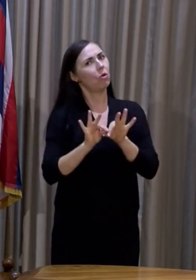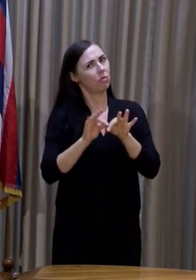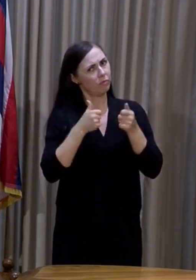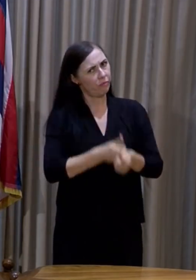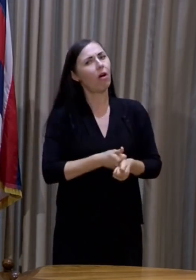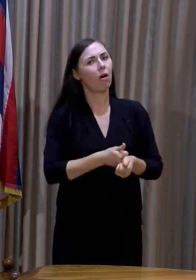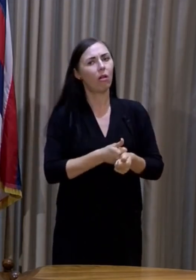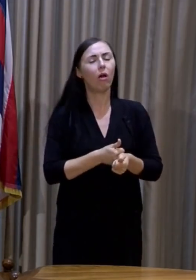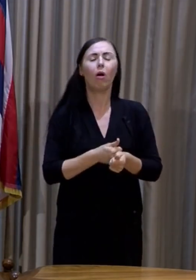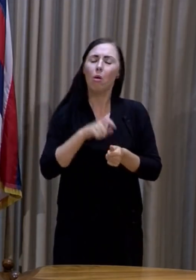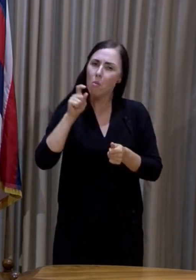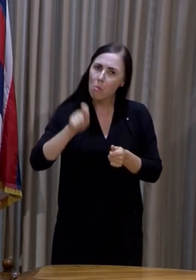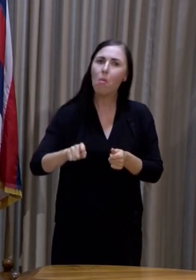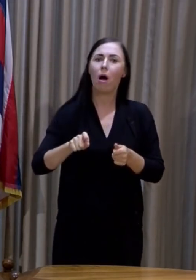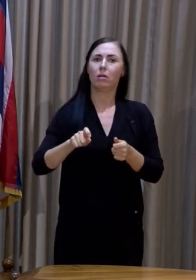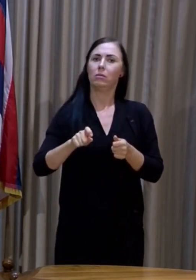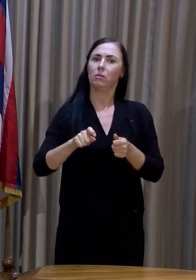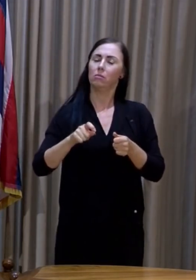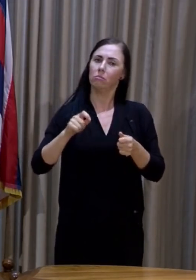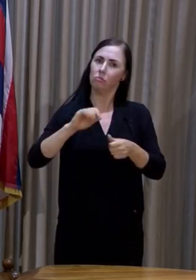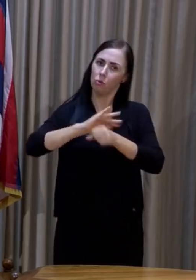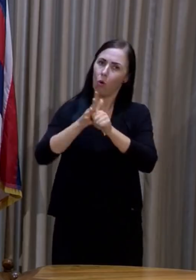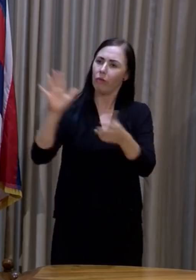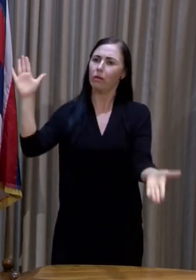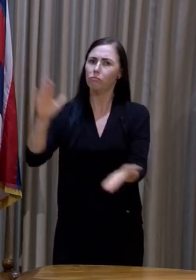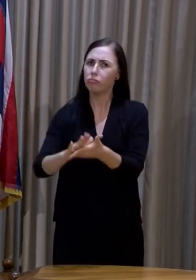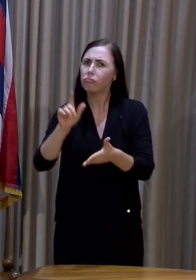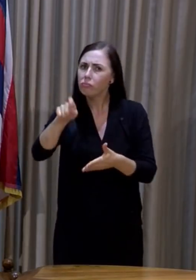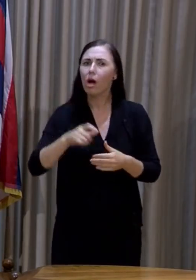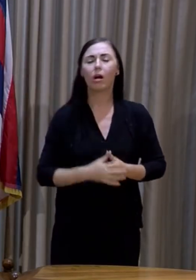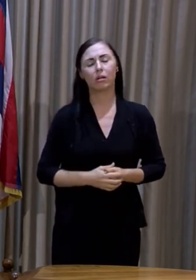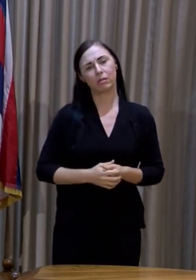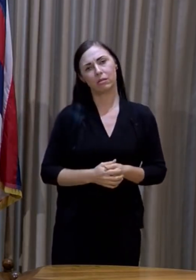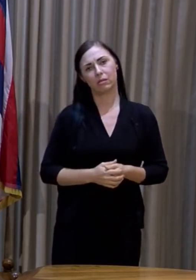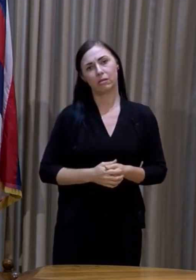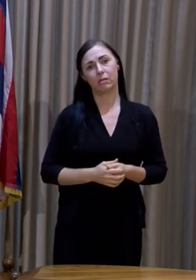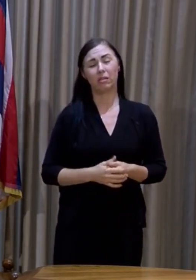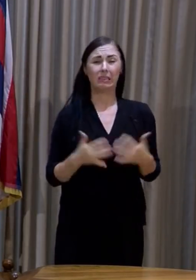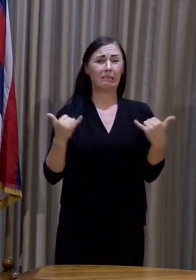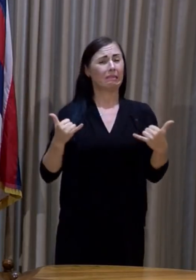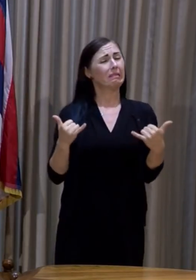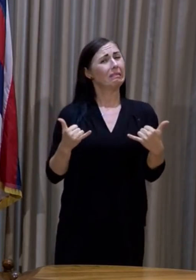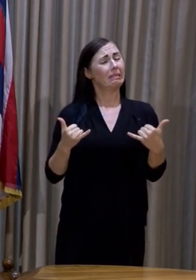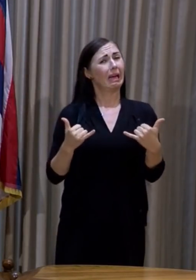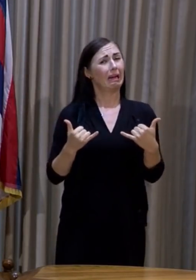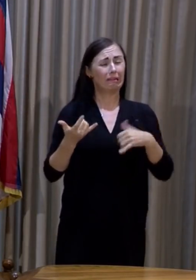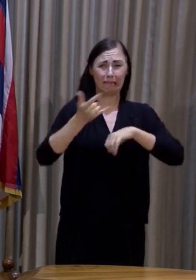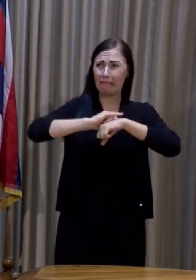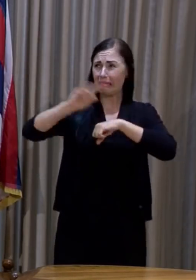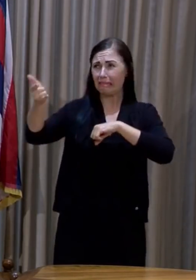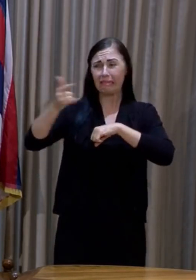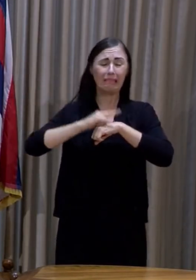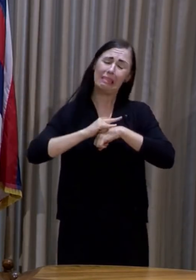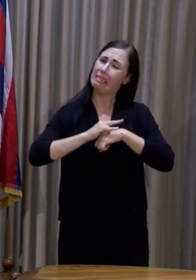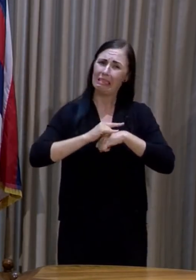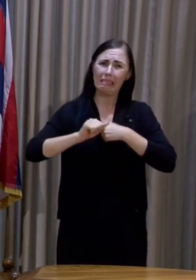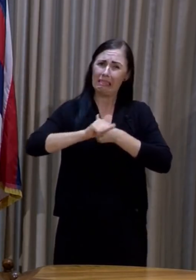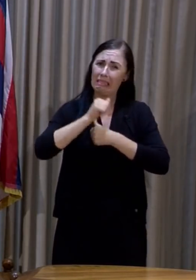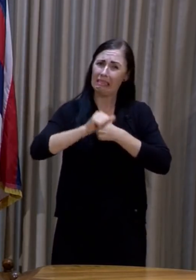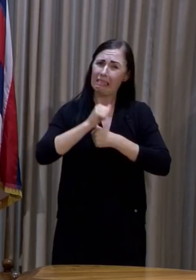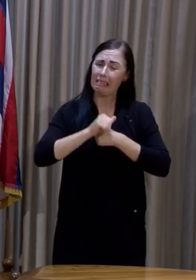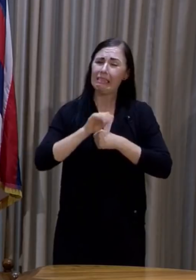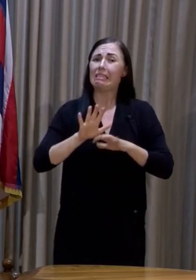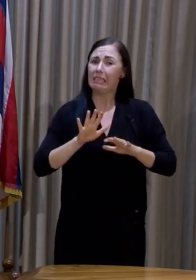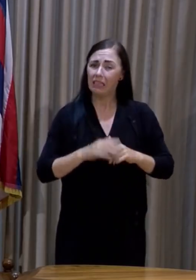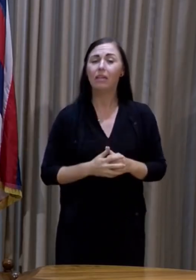reduce the spread of COVID-19. It is a risky time to be traveling right now. I did